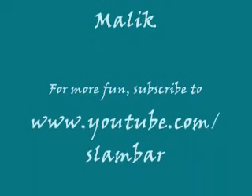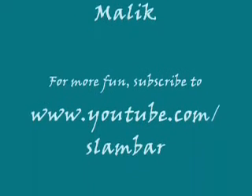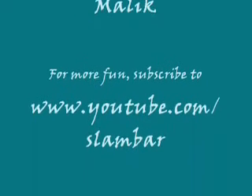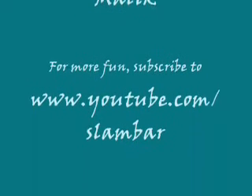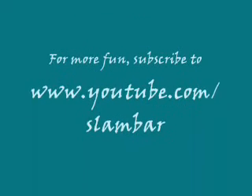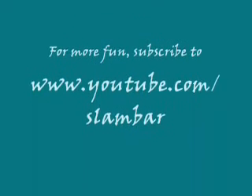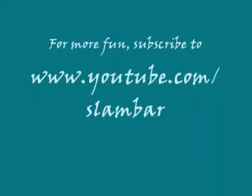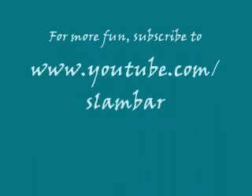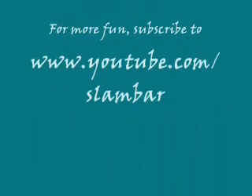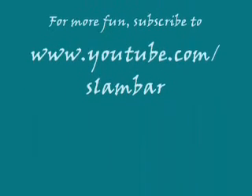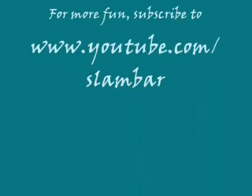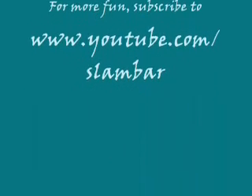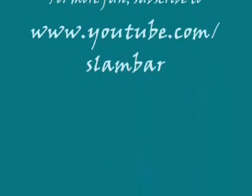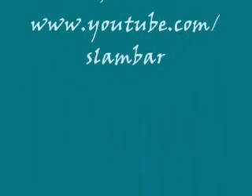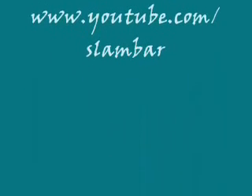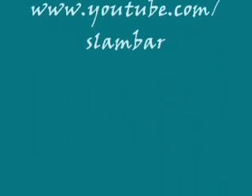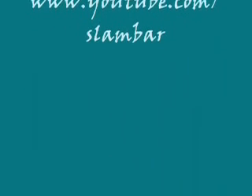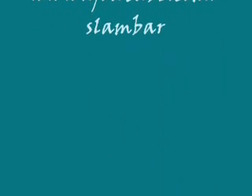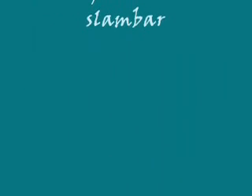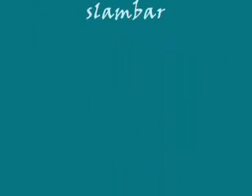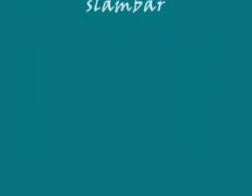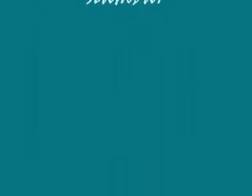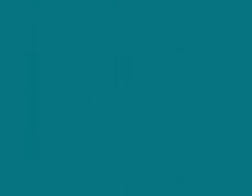it's the sdl that i dm